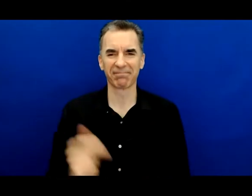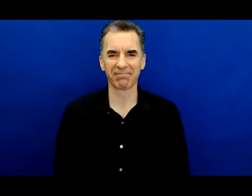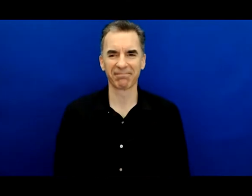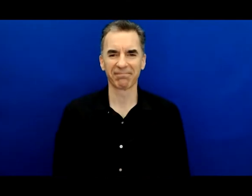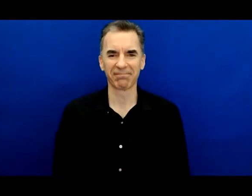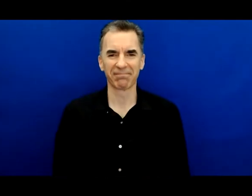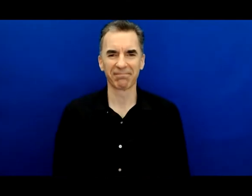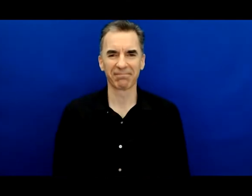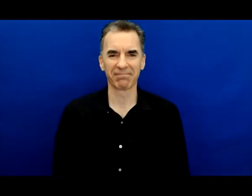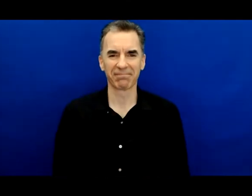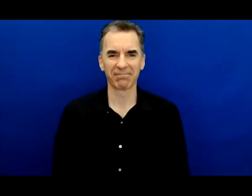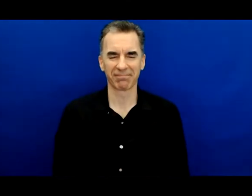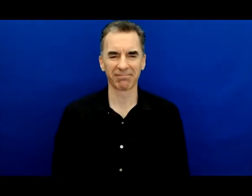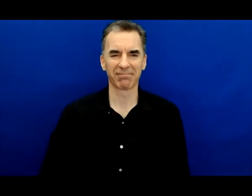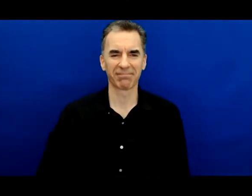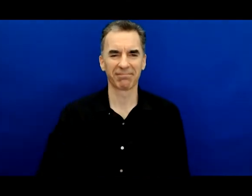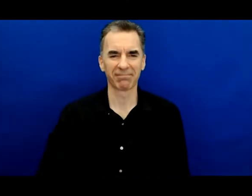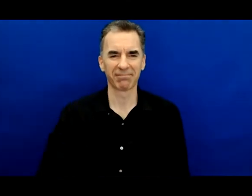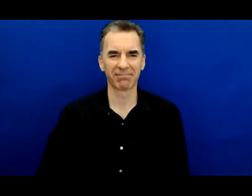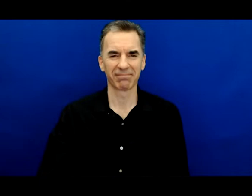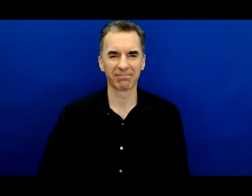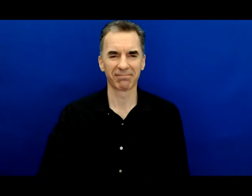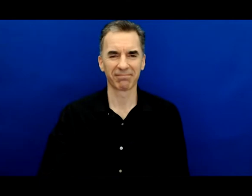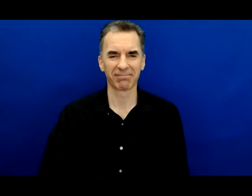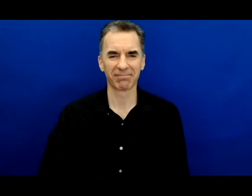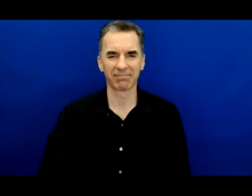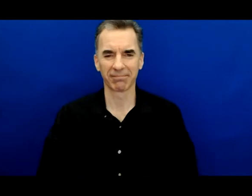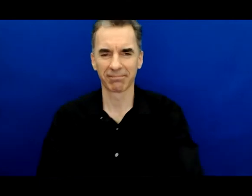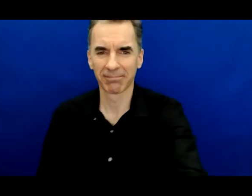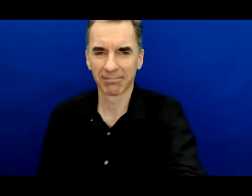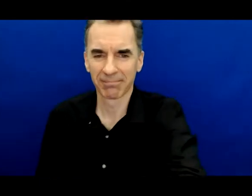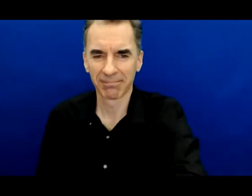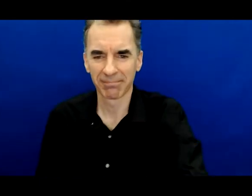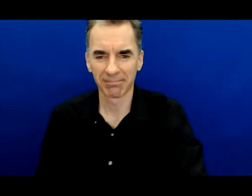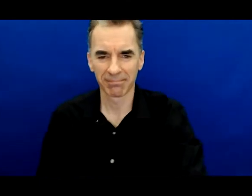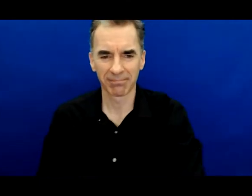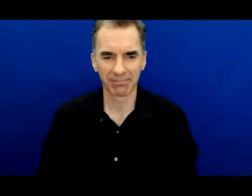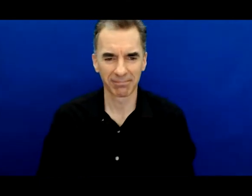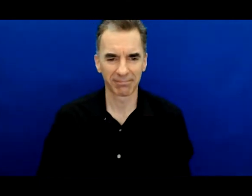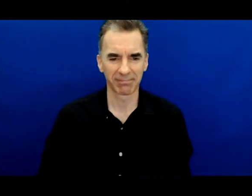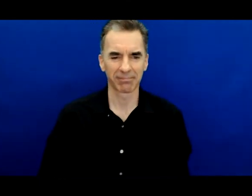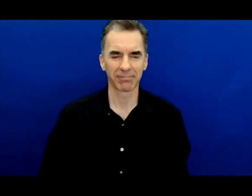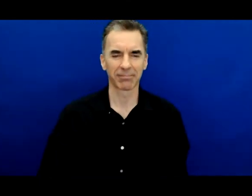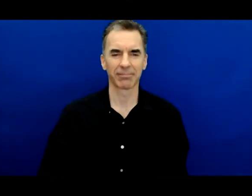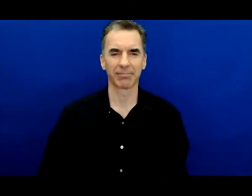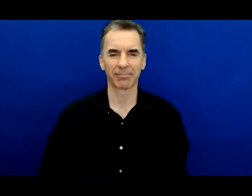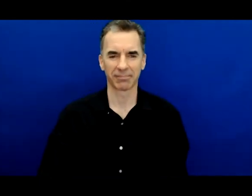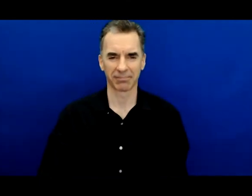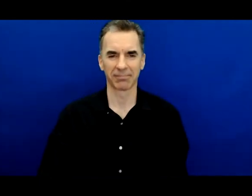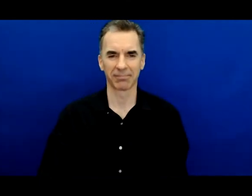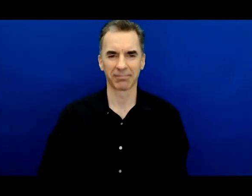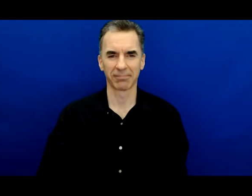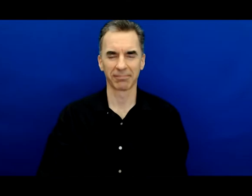Wow, Glenn, thank you so much for sharing and imparting some of your